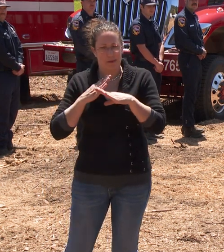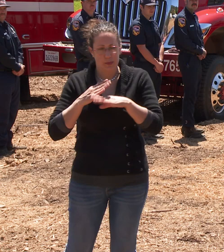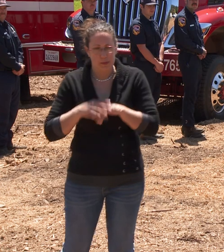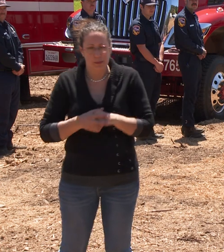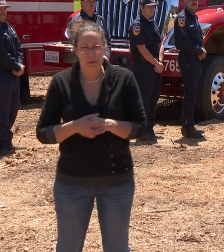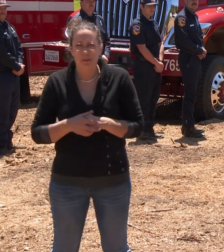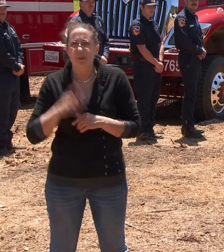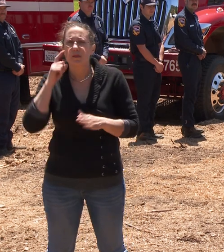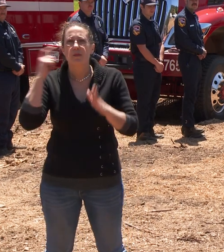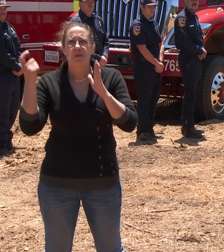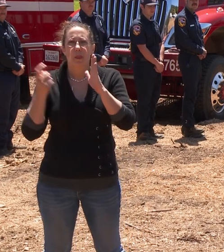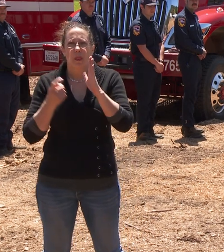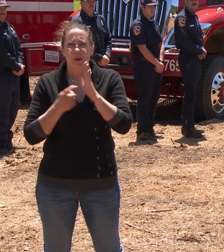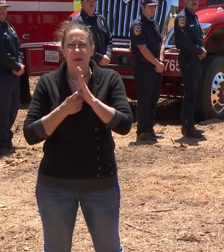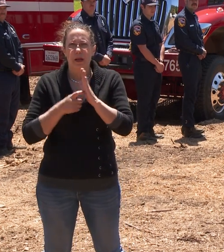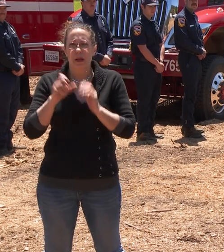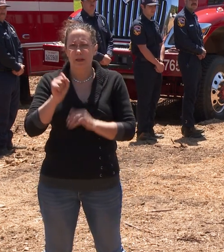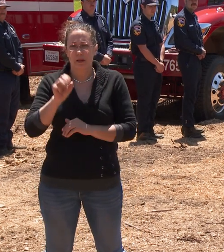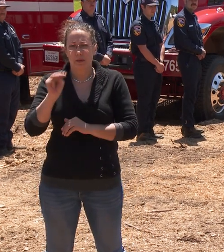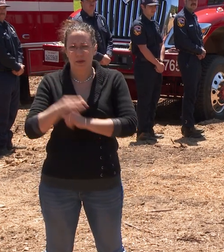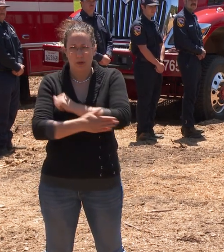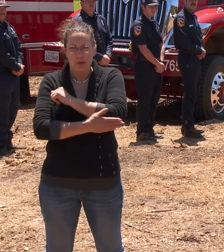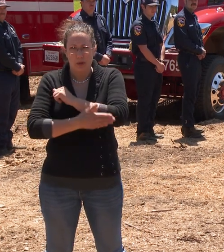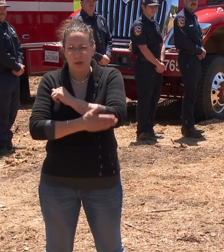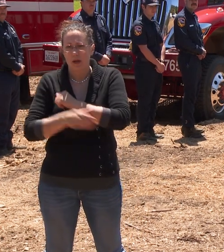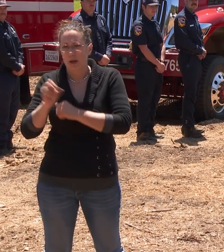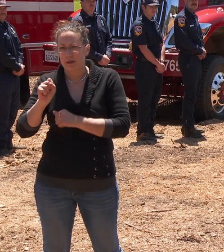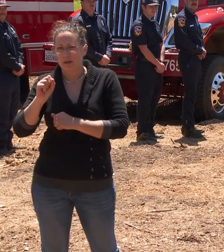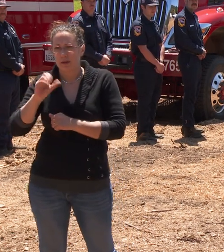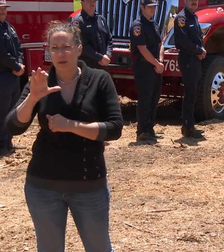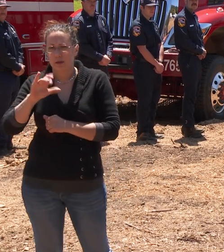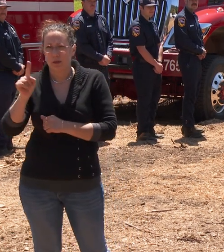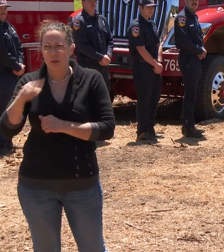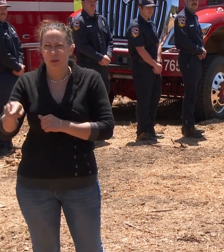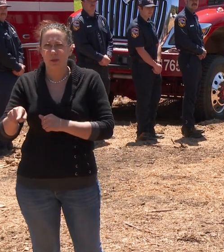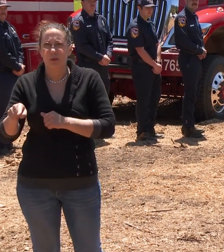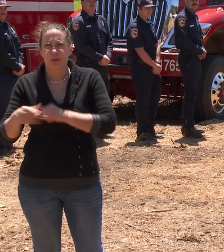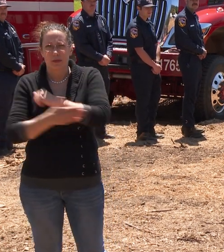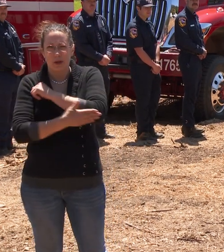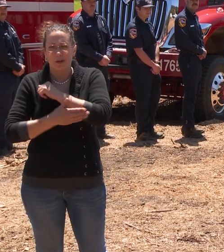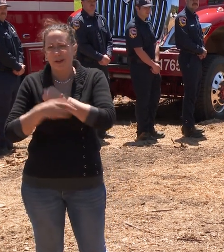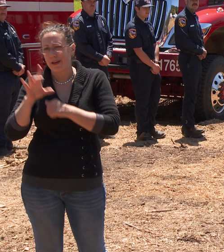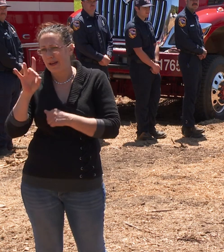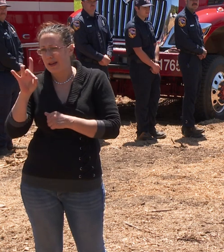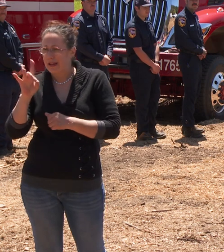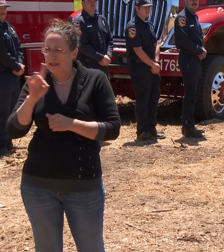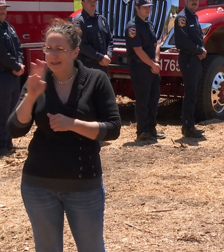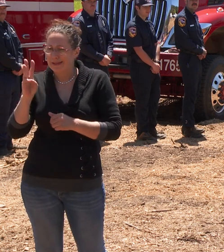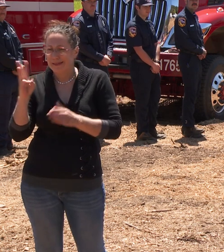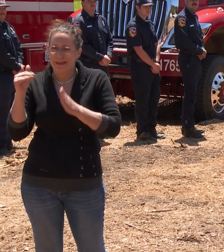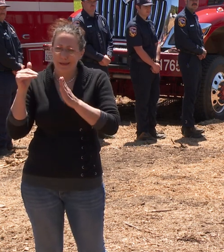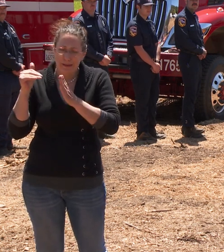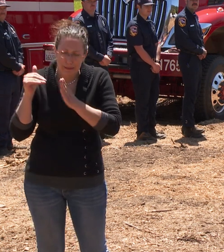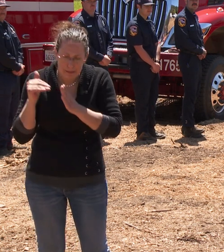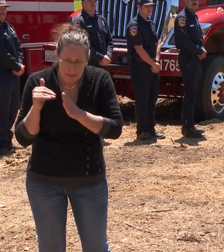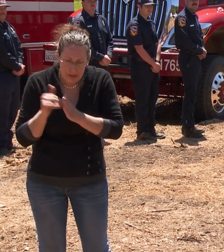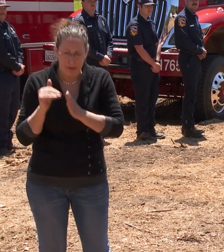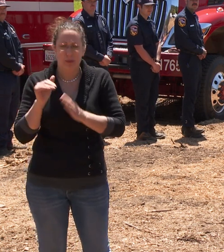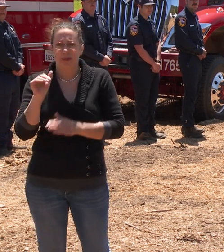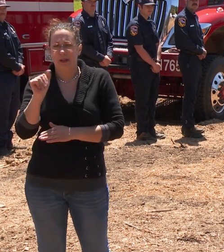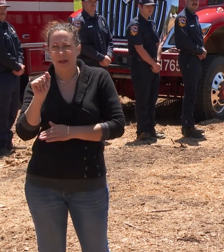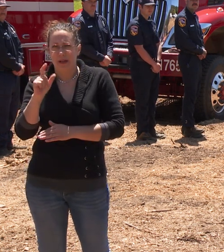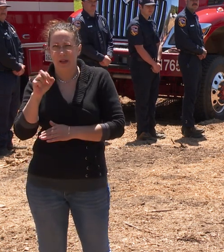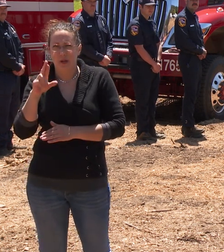and as part of Santa Cruz County, the 86,000 plus acres burned in the CZU Lightning Complex.